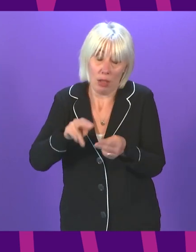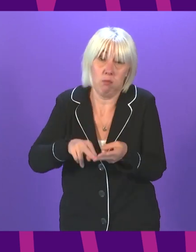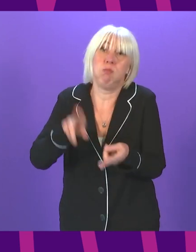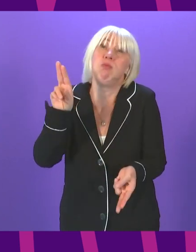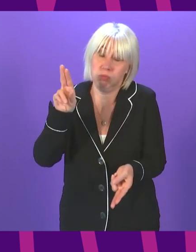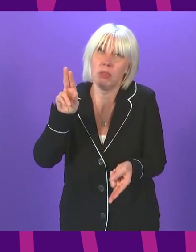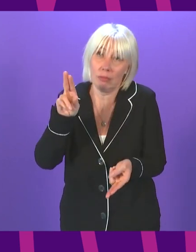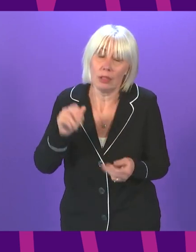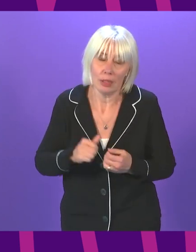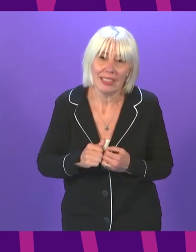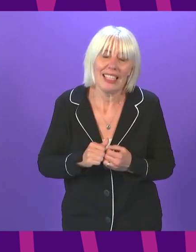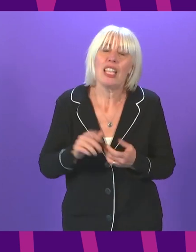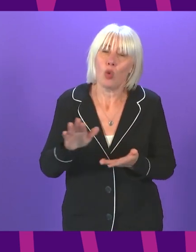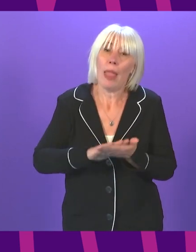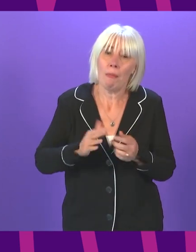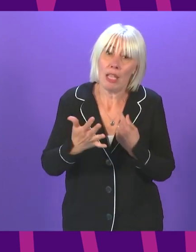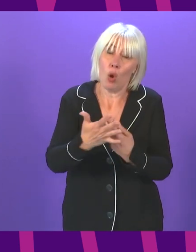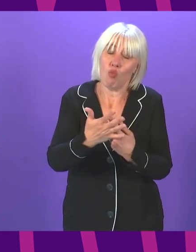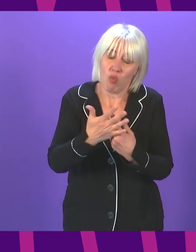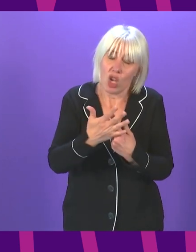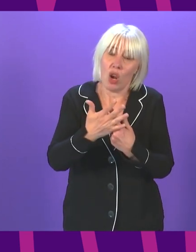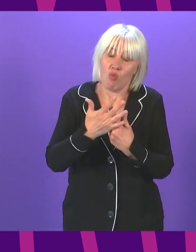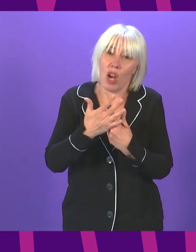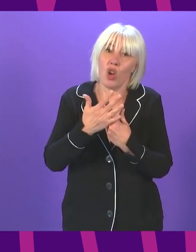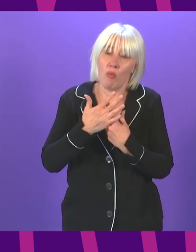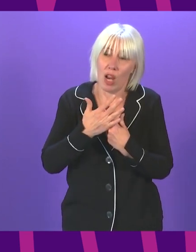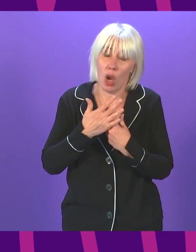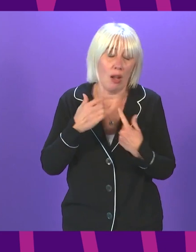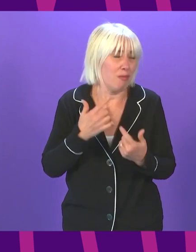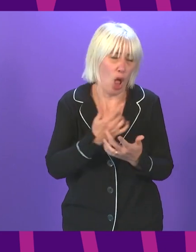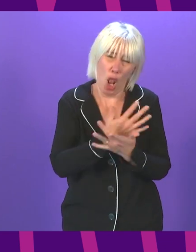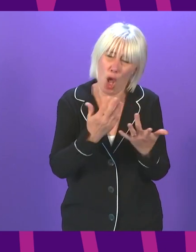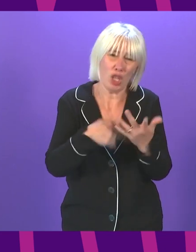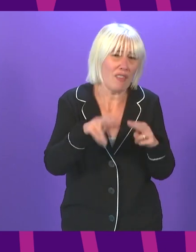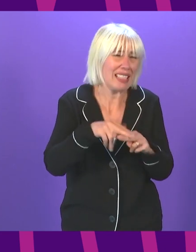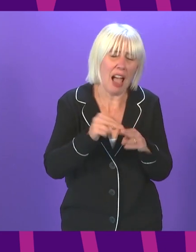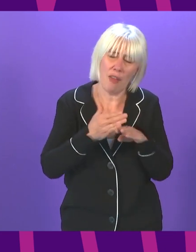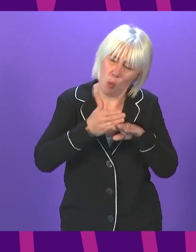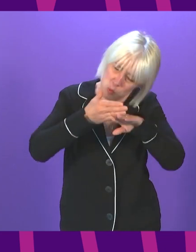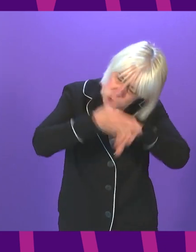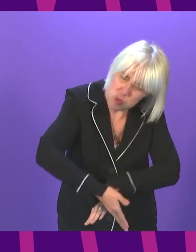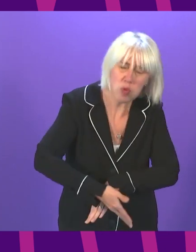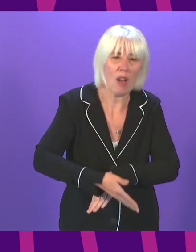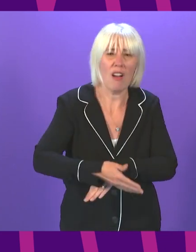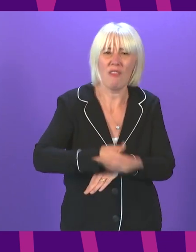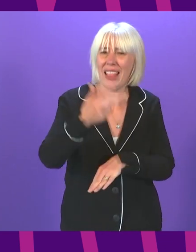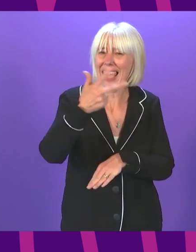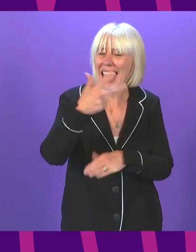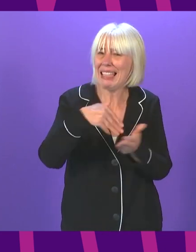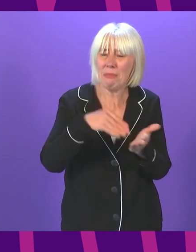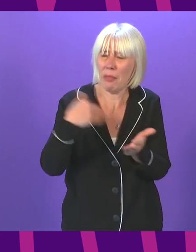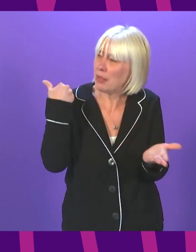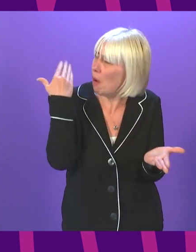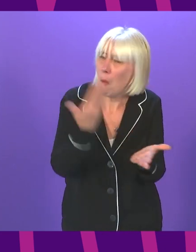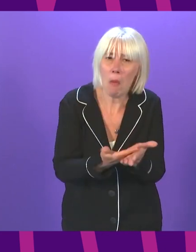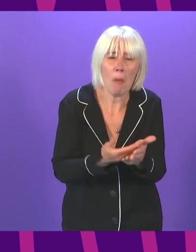,600. And this pressure is building at a time when many staff have been working flat out for more than 18 months and when the NHS